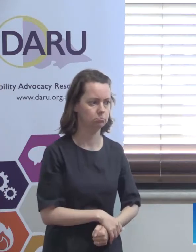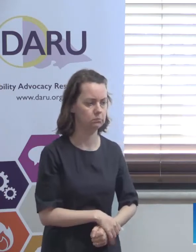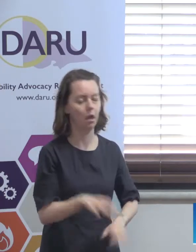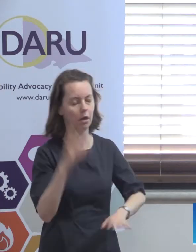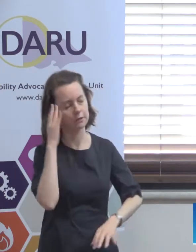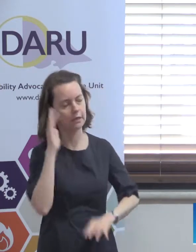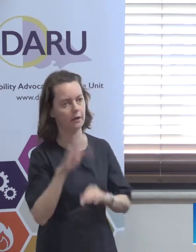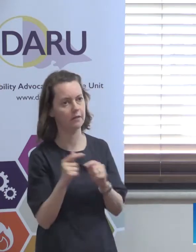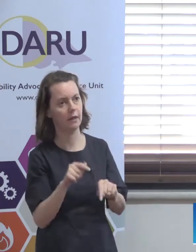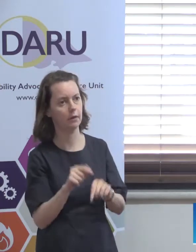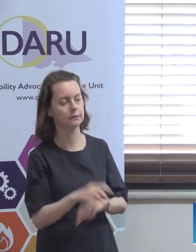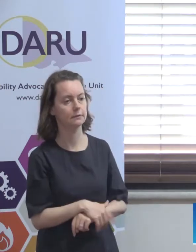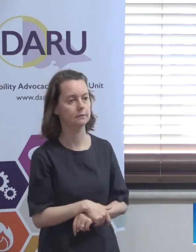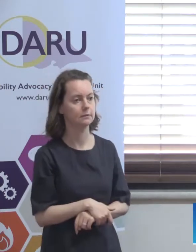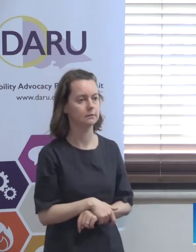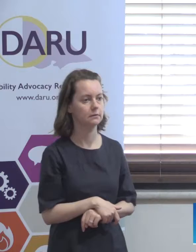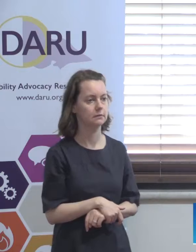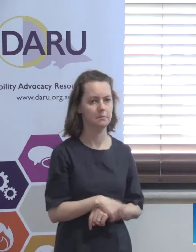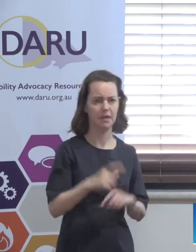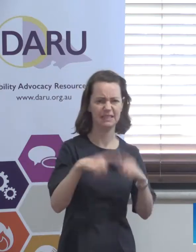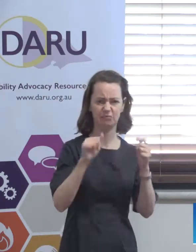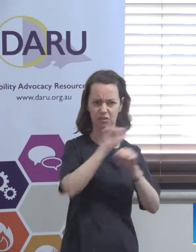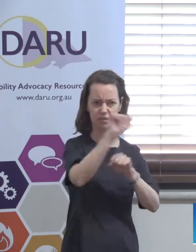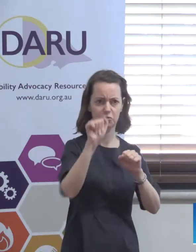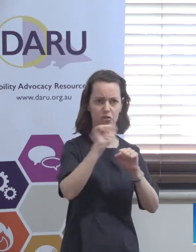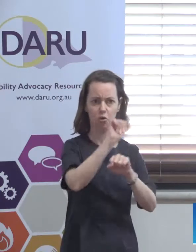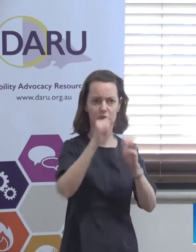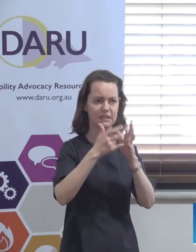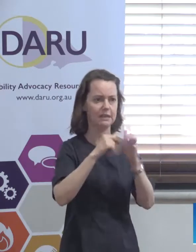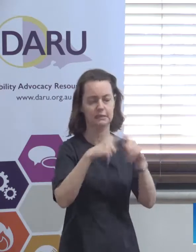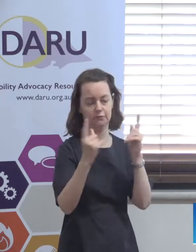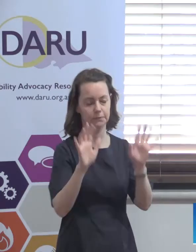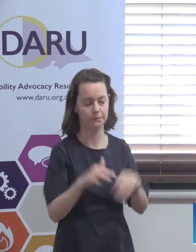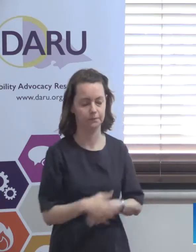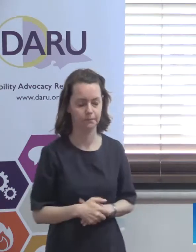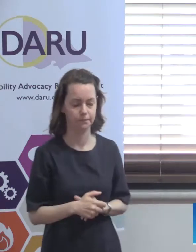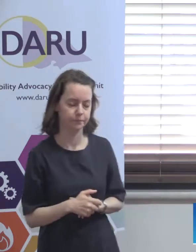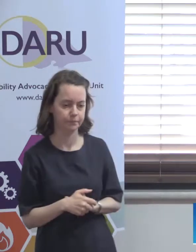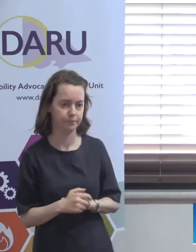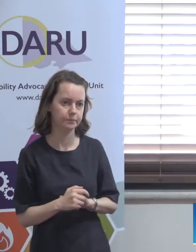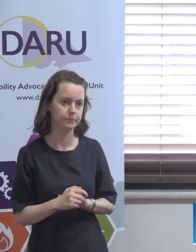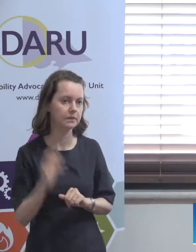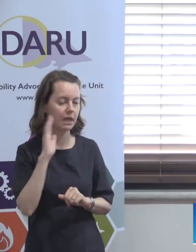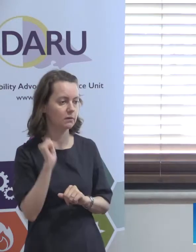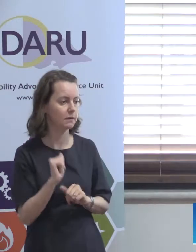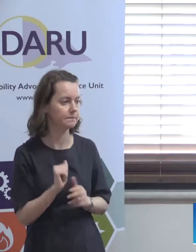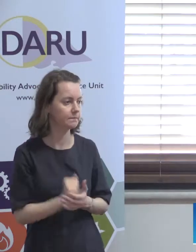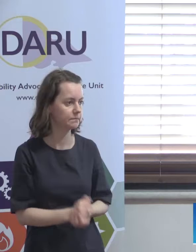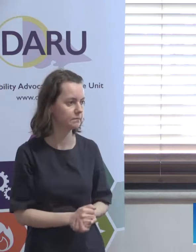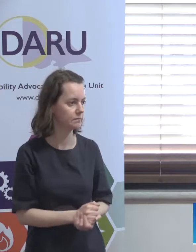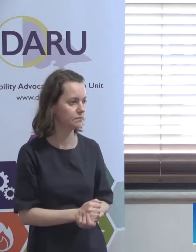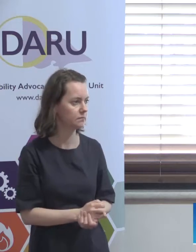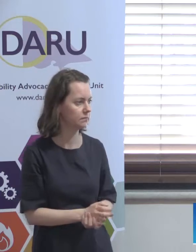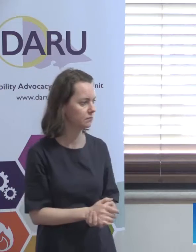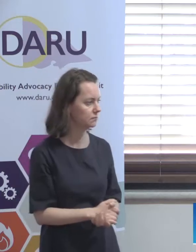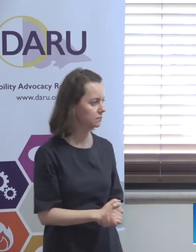I'll contemplate how we start doing that but they'll be different everywhere because the existing systems are different everywhere but anyway that's not what's